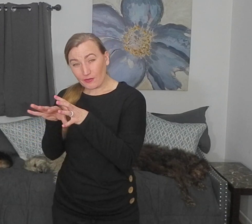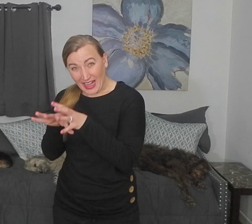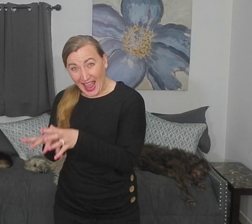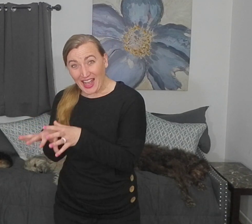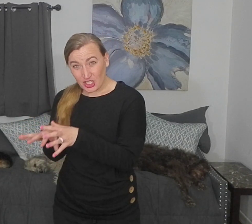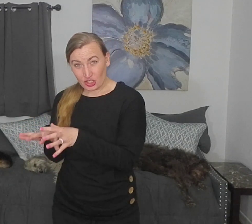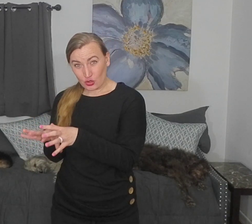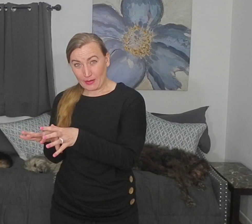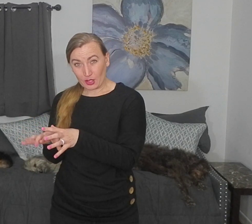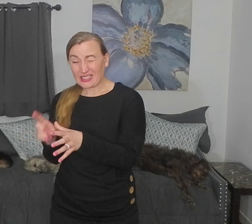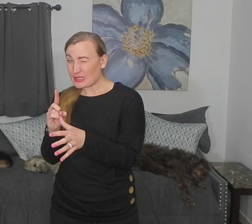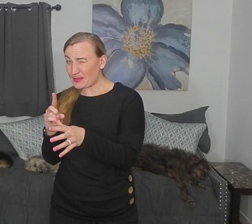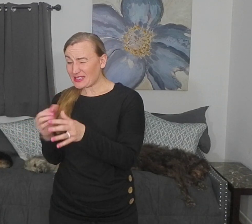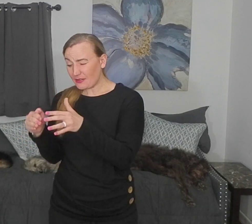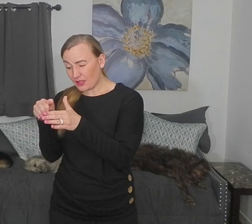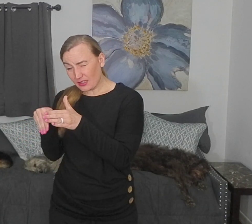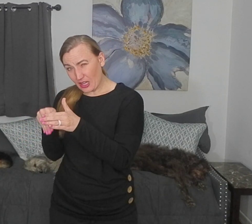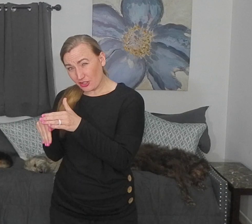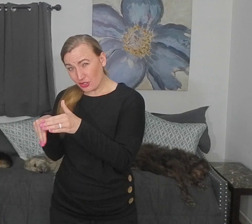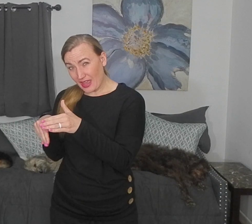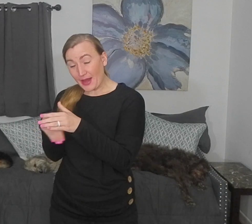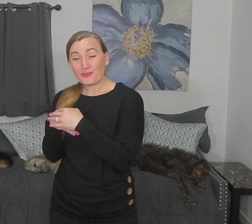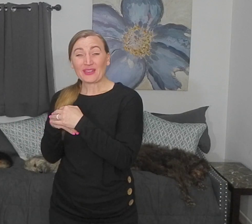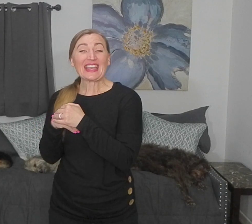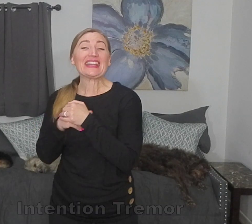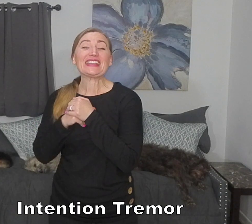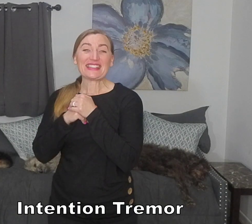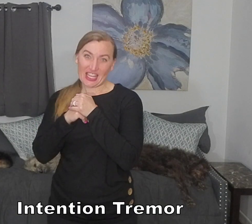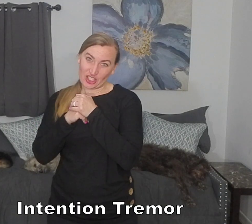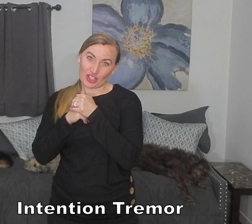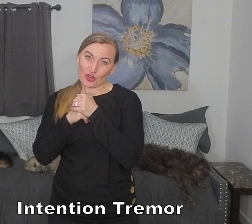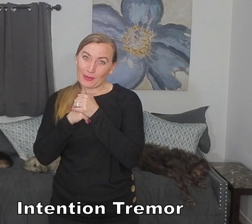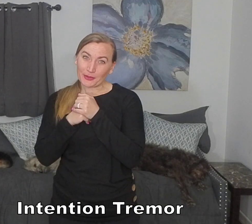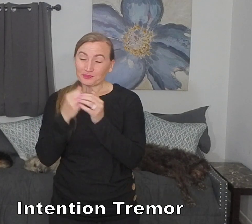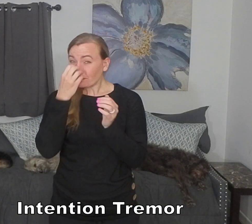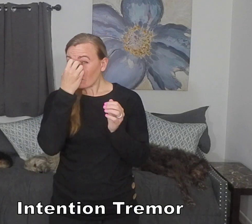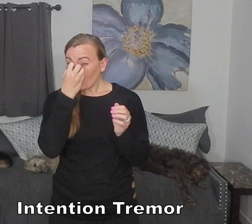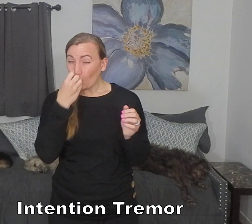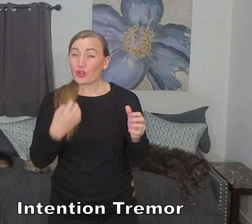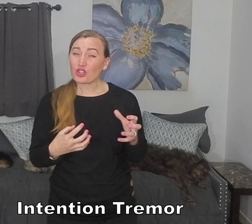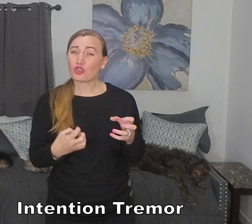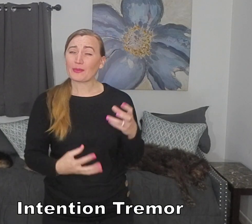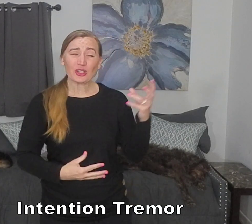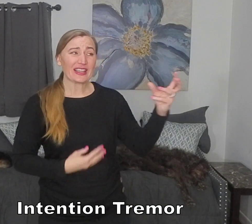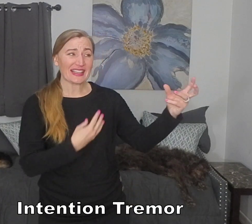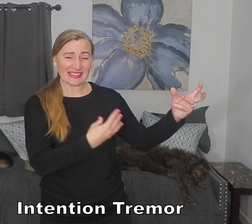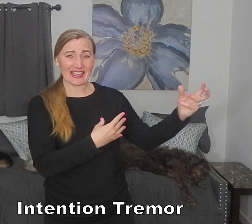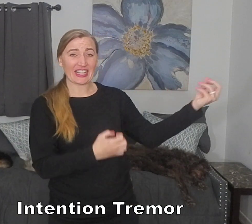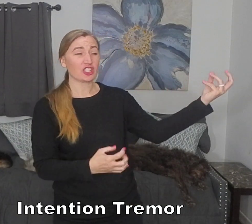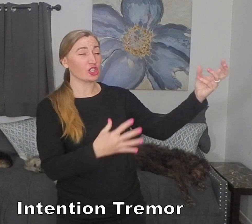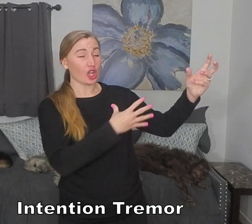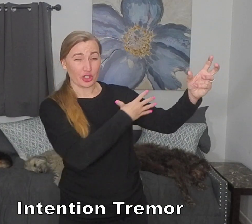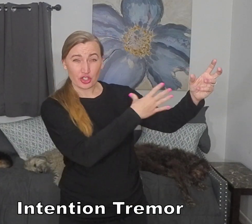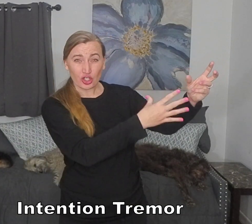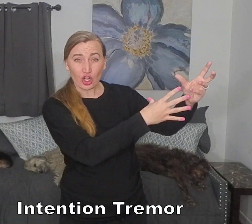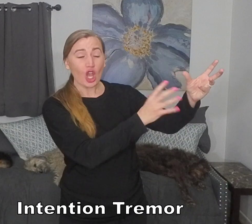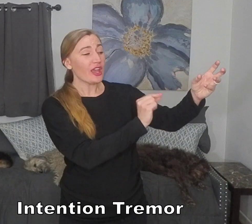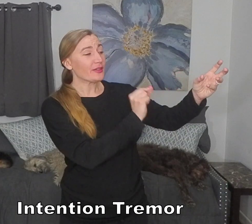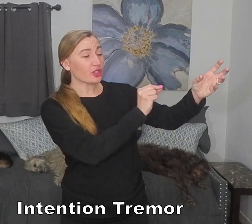of an action tremor and specifically under that an intention tremor. Where the tremor kicks in and gets larger, the